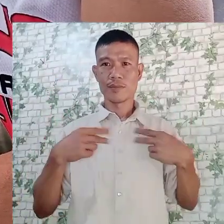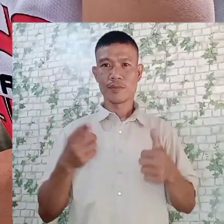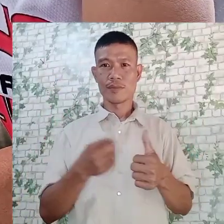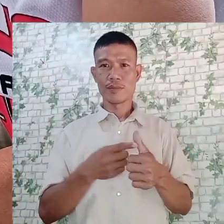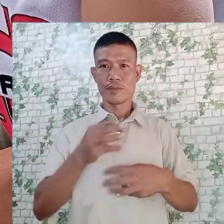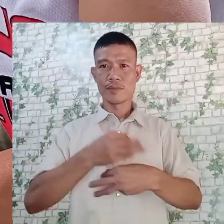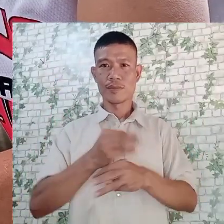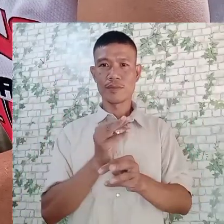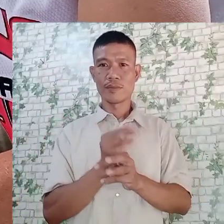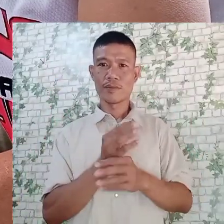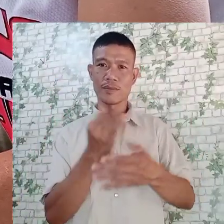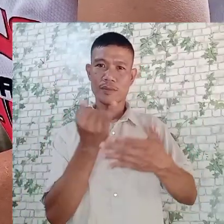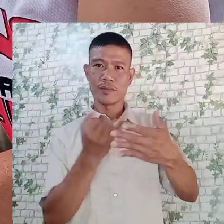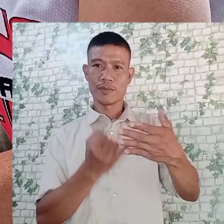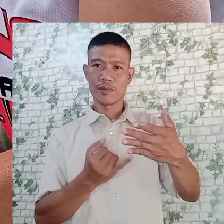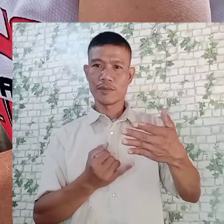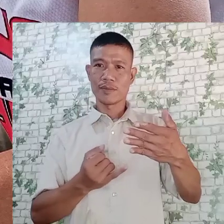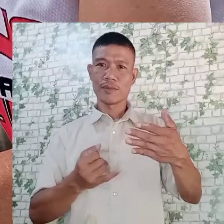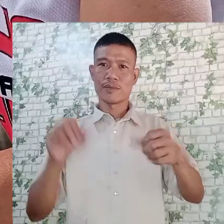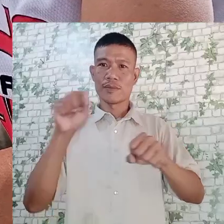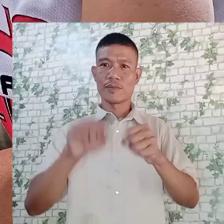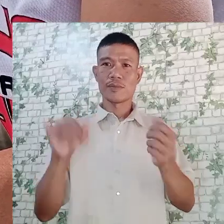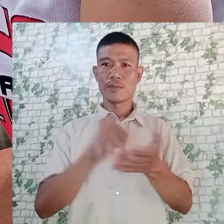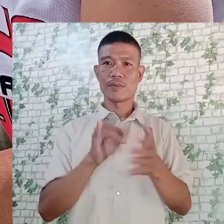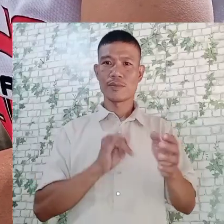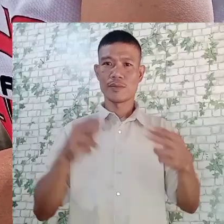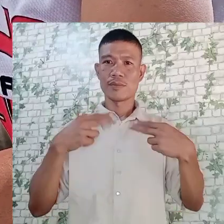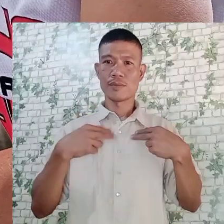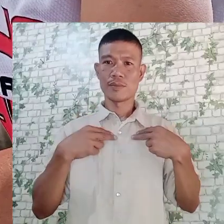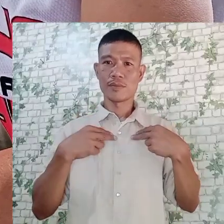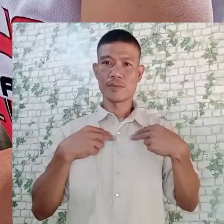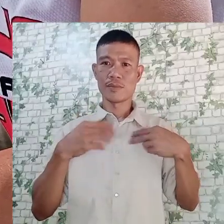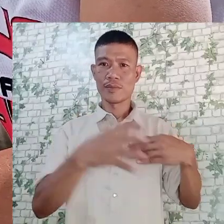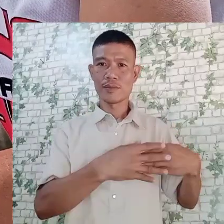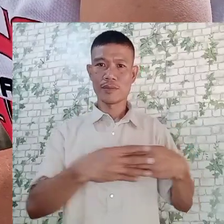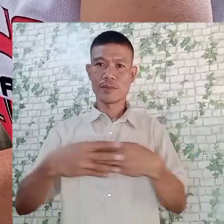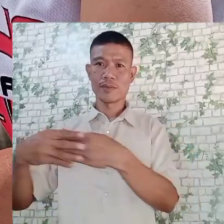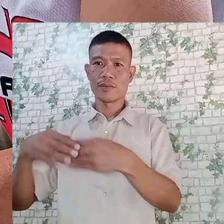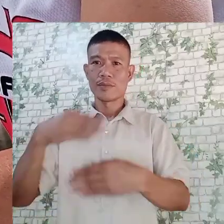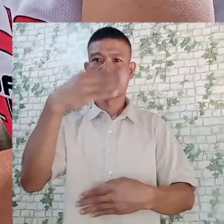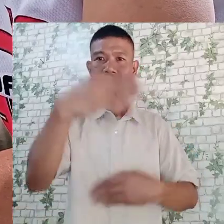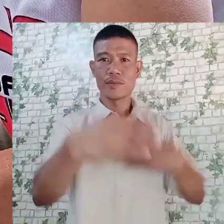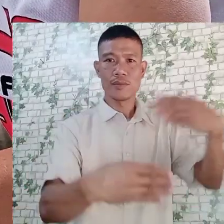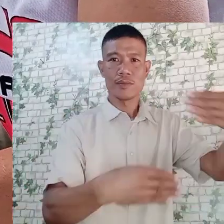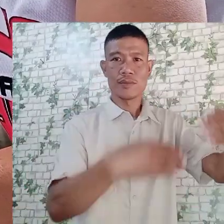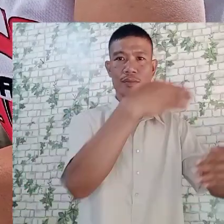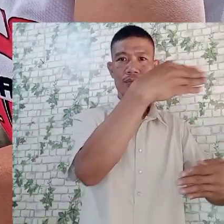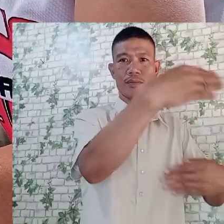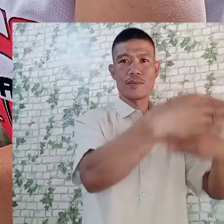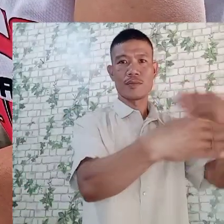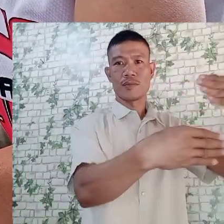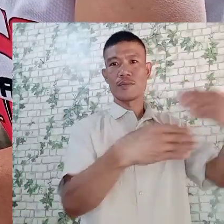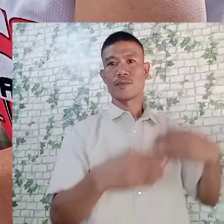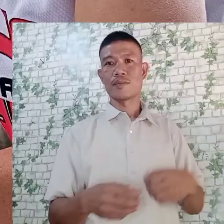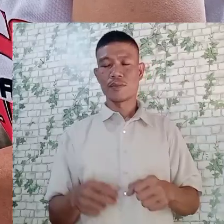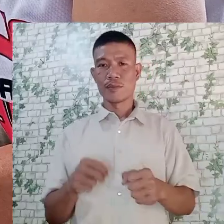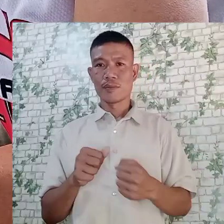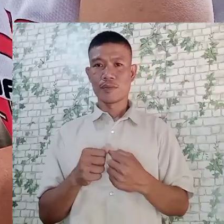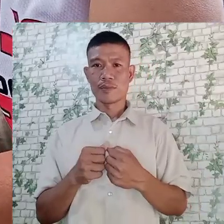have first to make a sketch in order for me to have a guide for the entire process. So